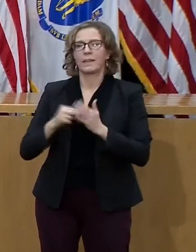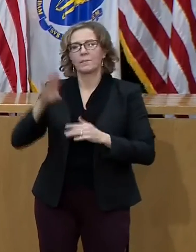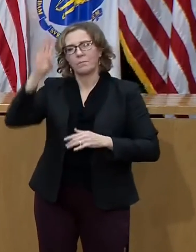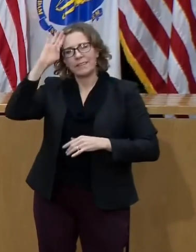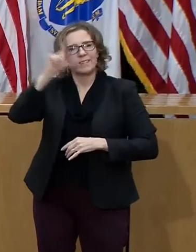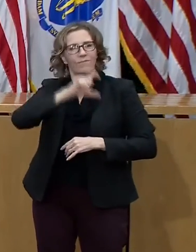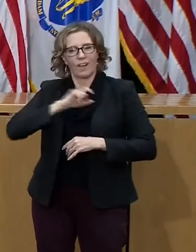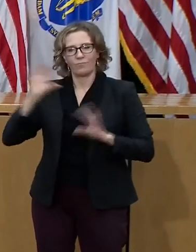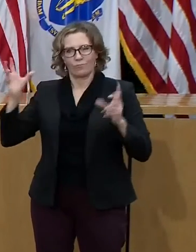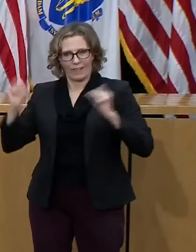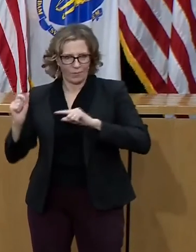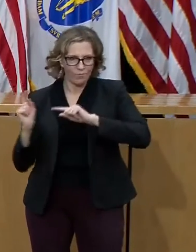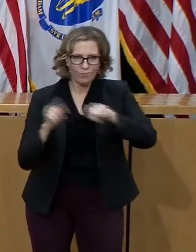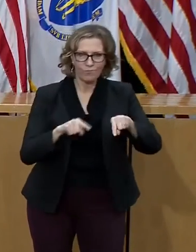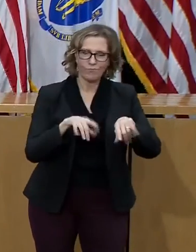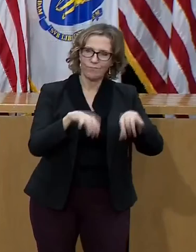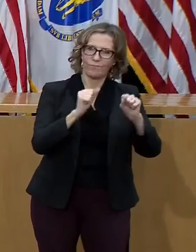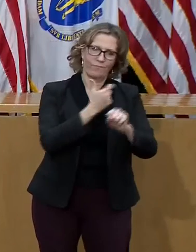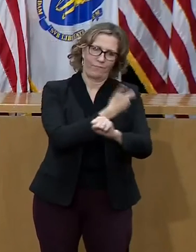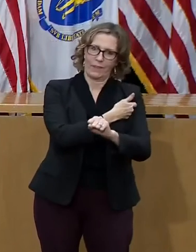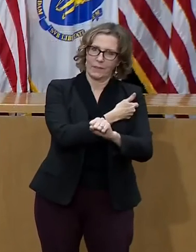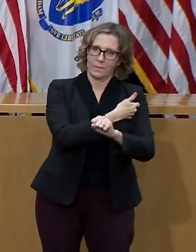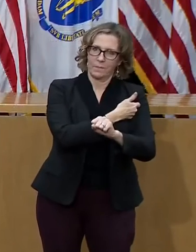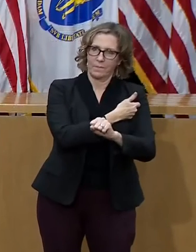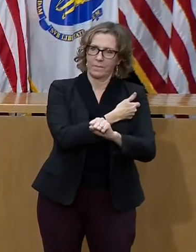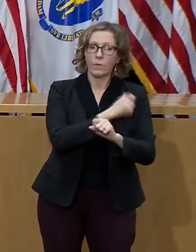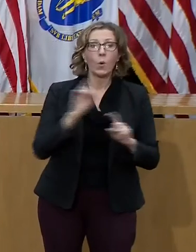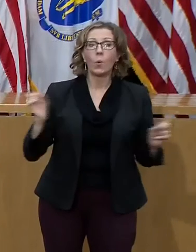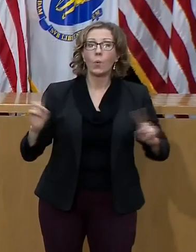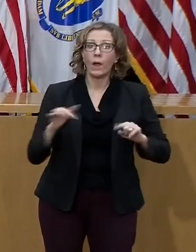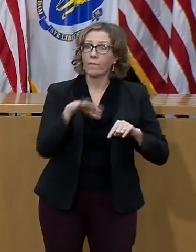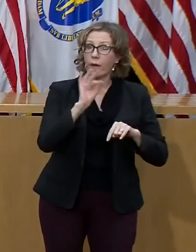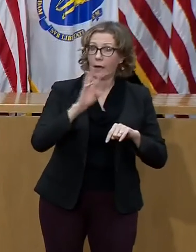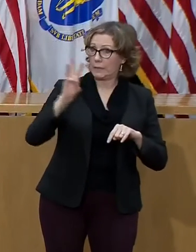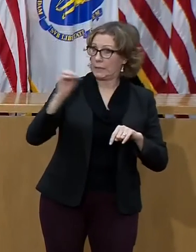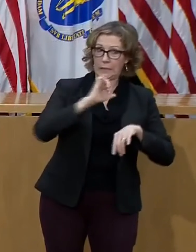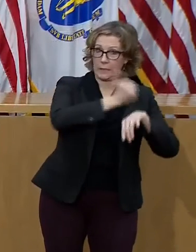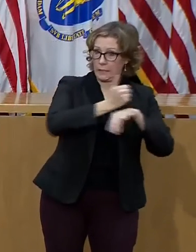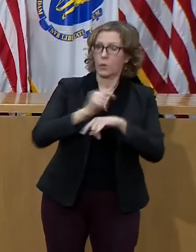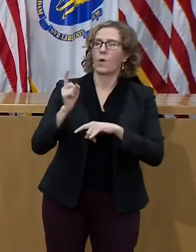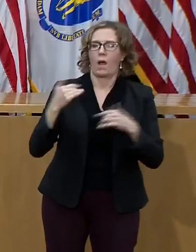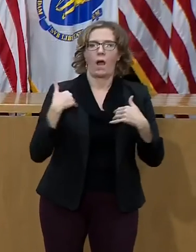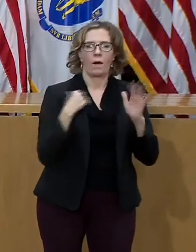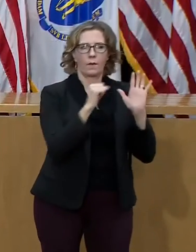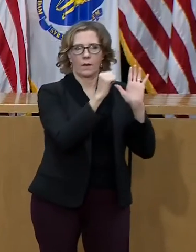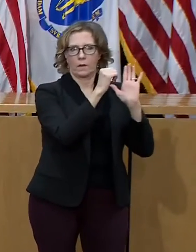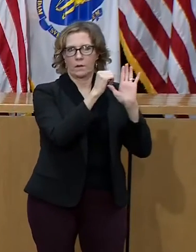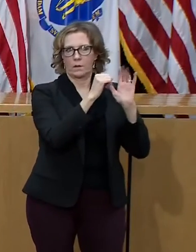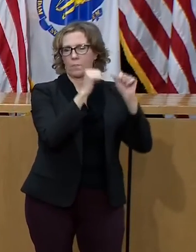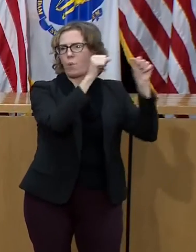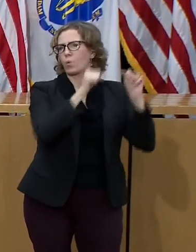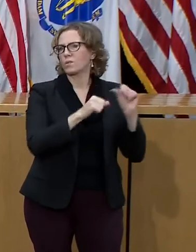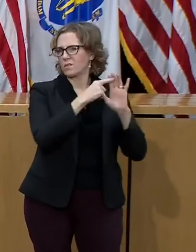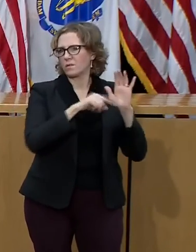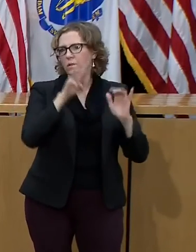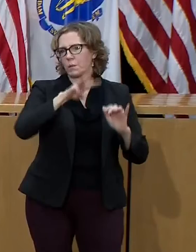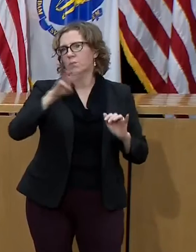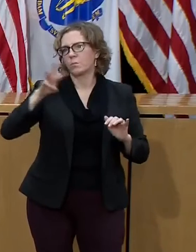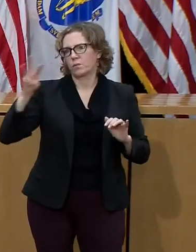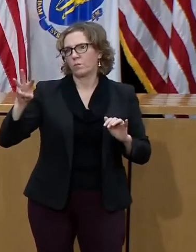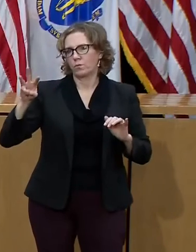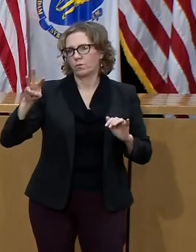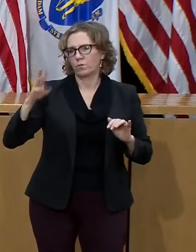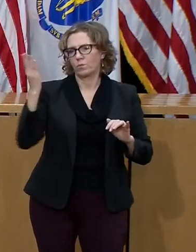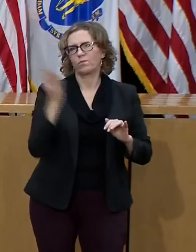map will be available today at www.mass.gov backslash first responder vaccine that will